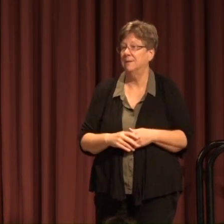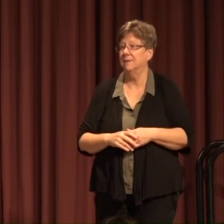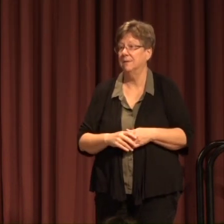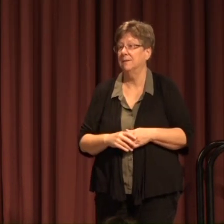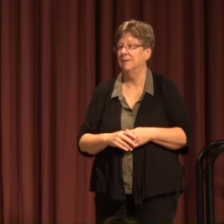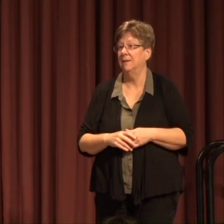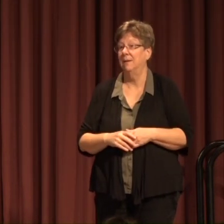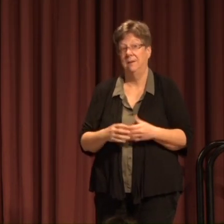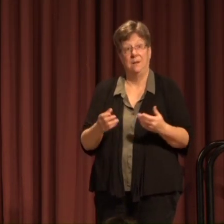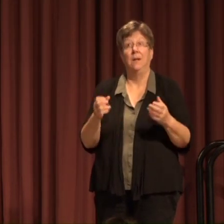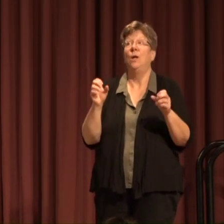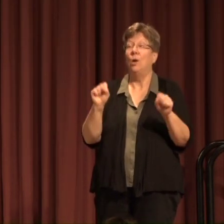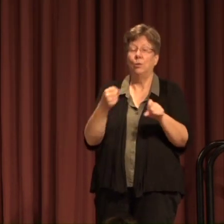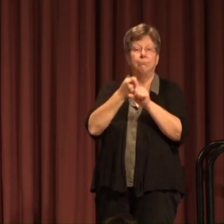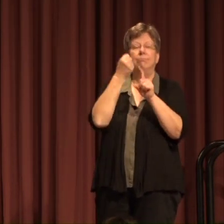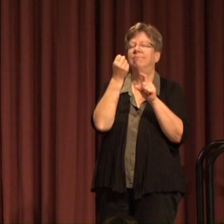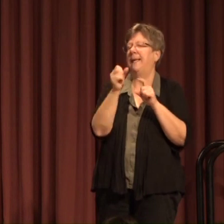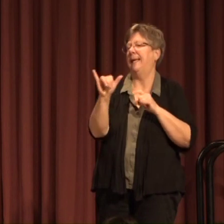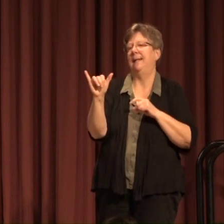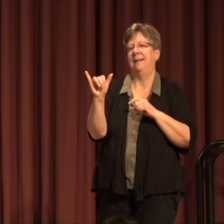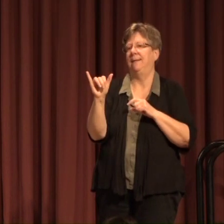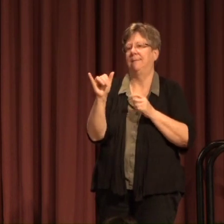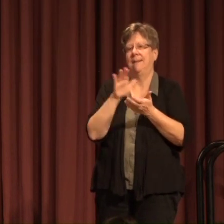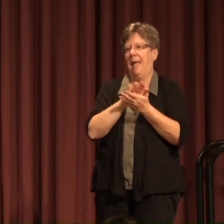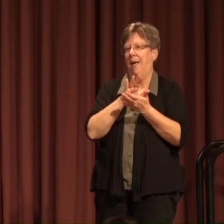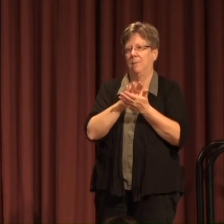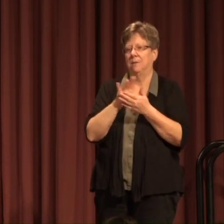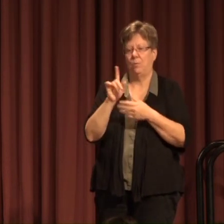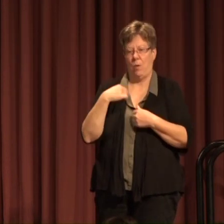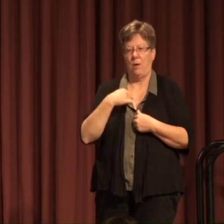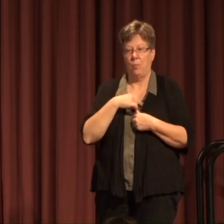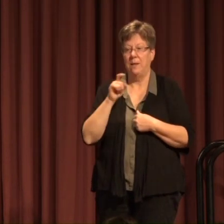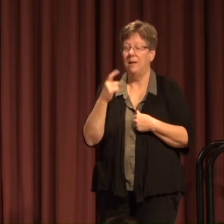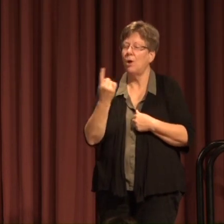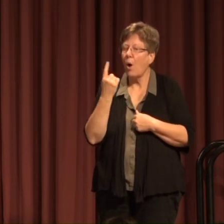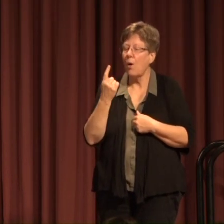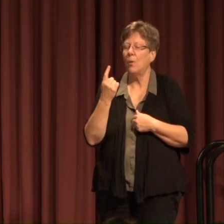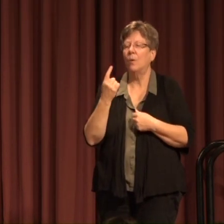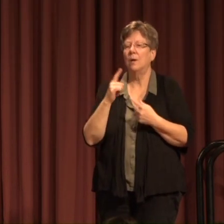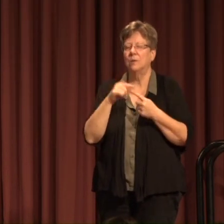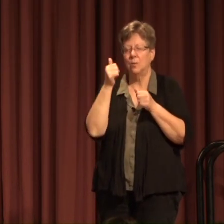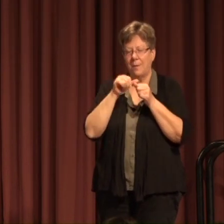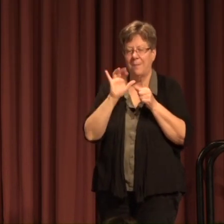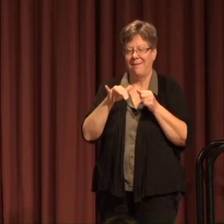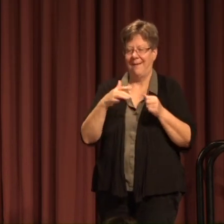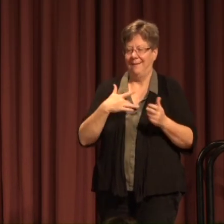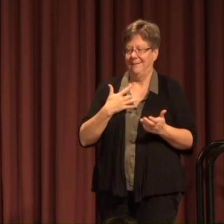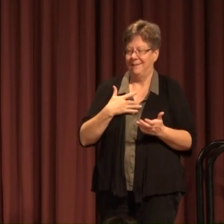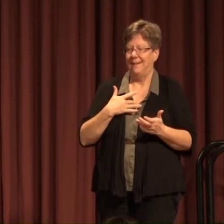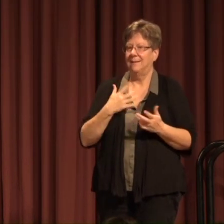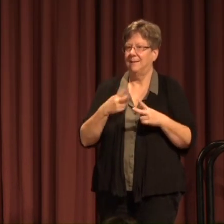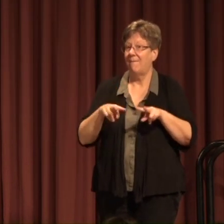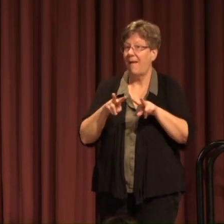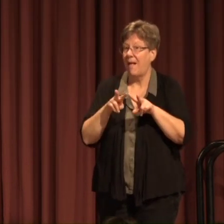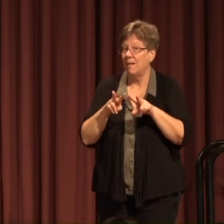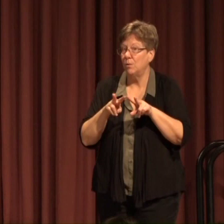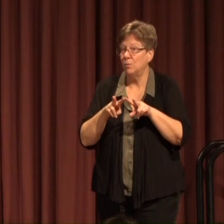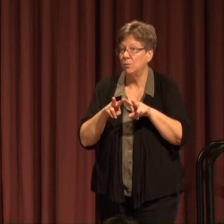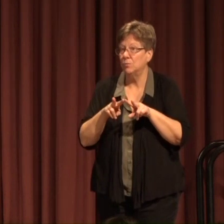It could be any campus Where we need always to reinforce That sense of values